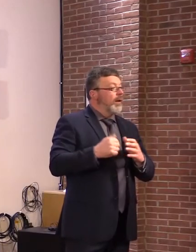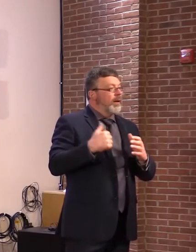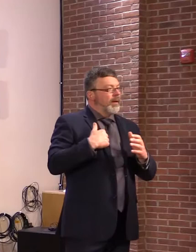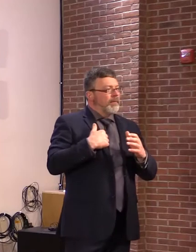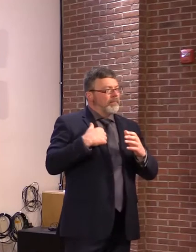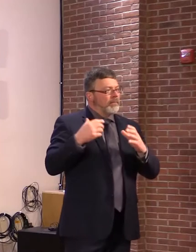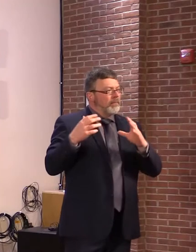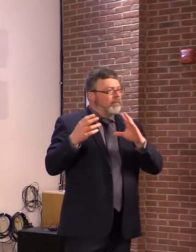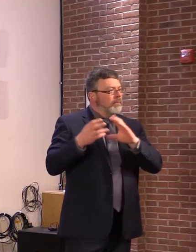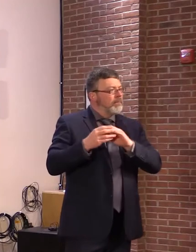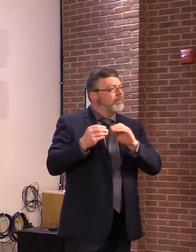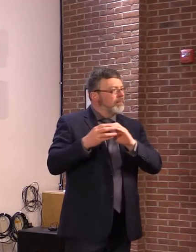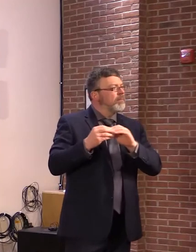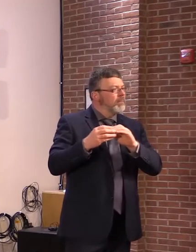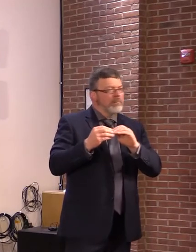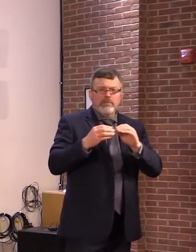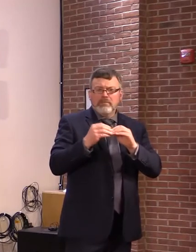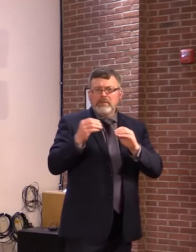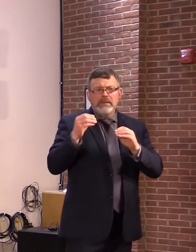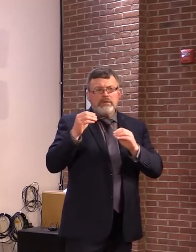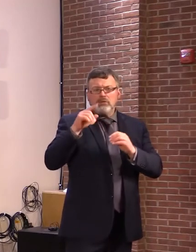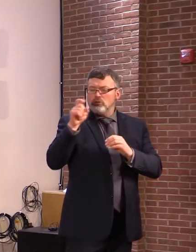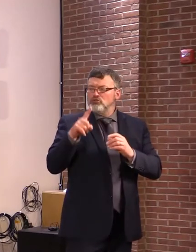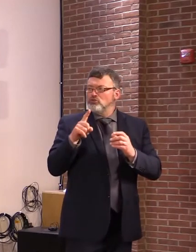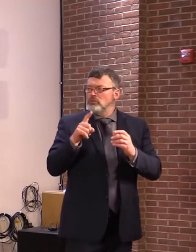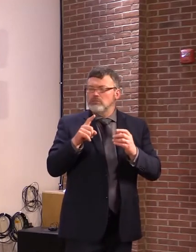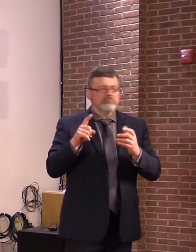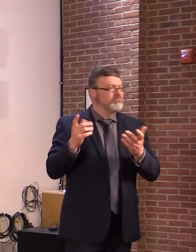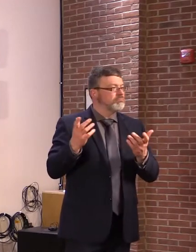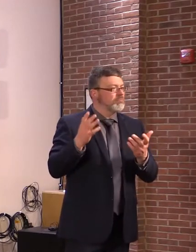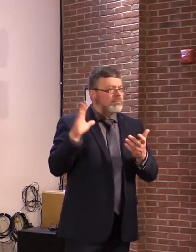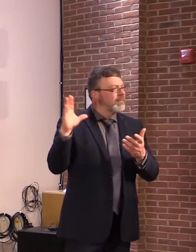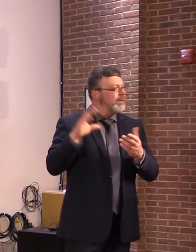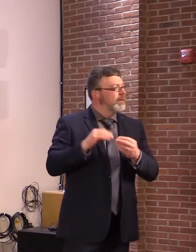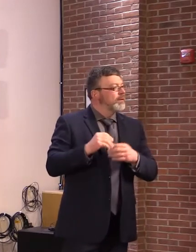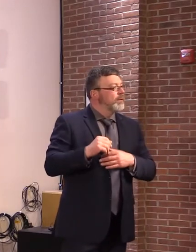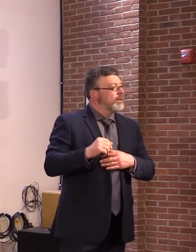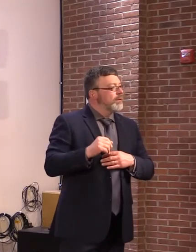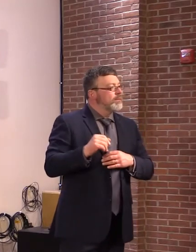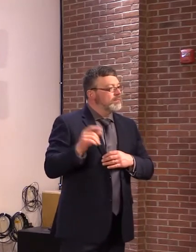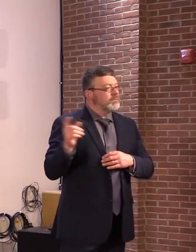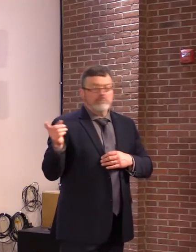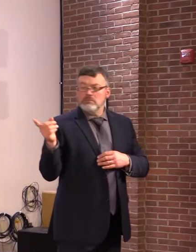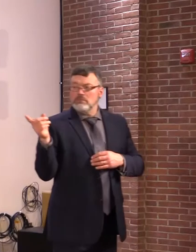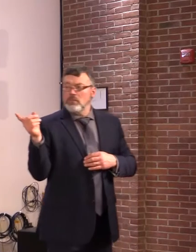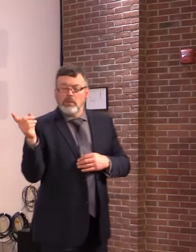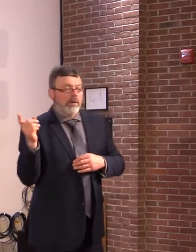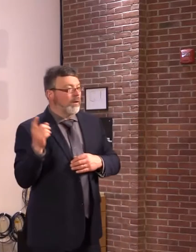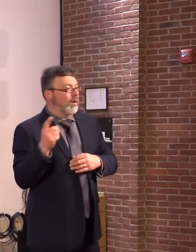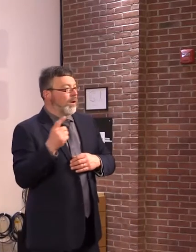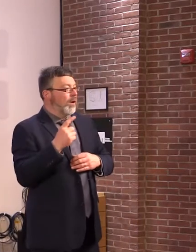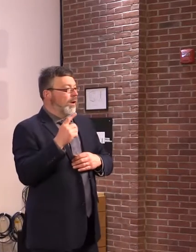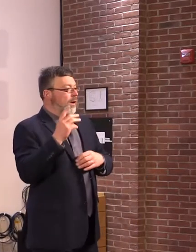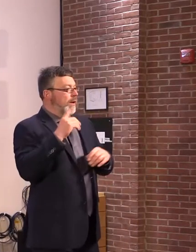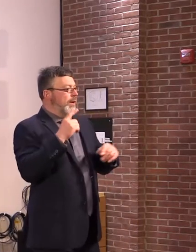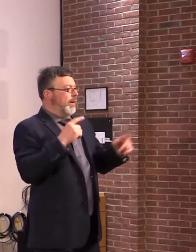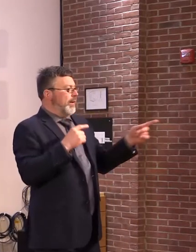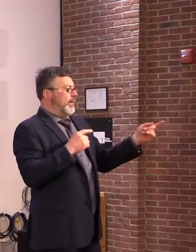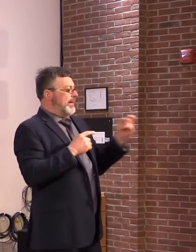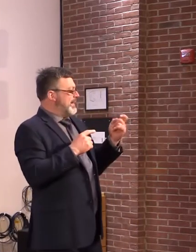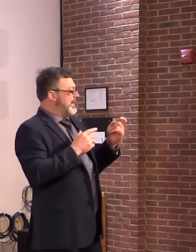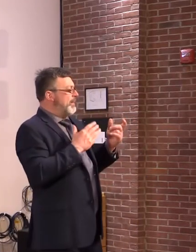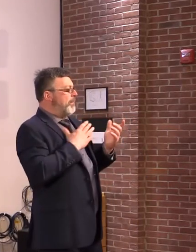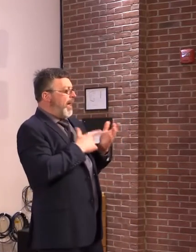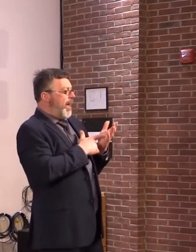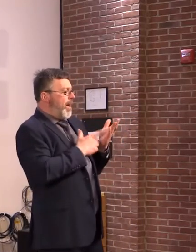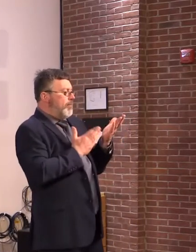I think it's good news from my perspective. I thought that that provision would make the housing problem worse,